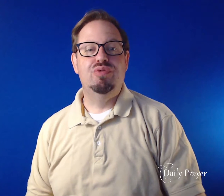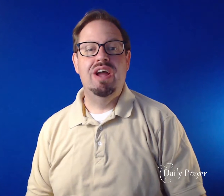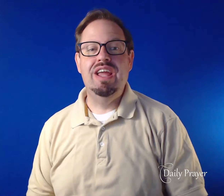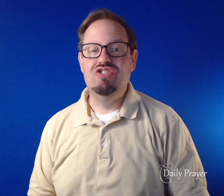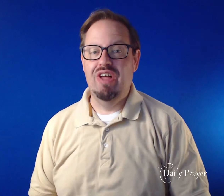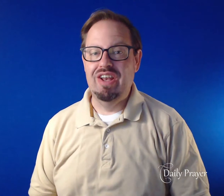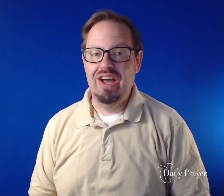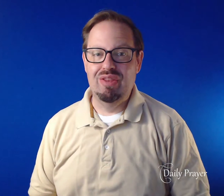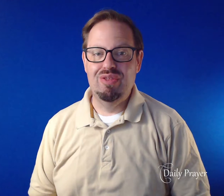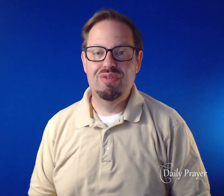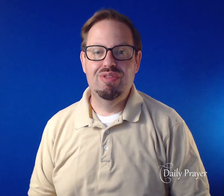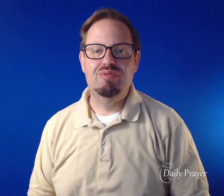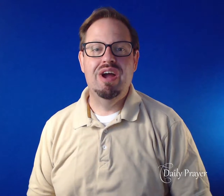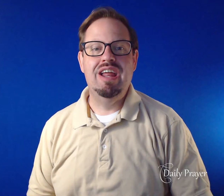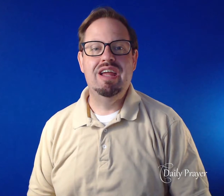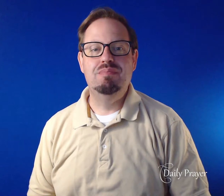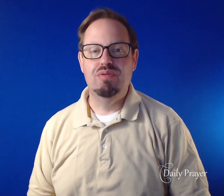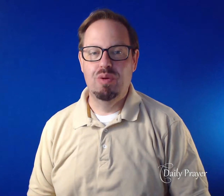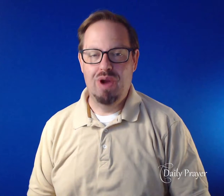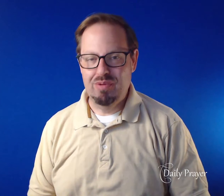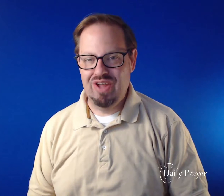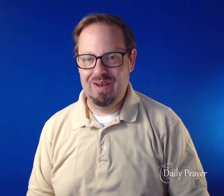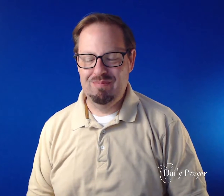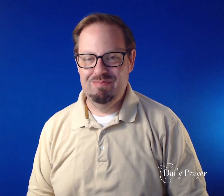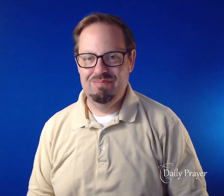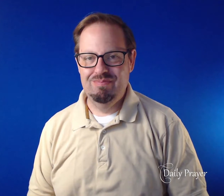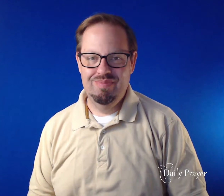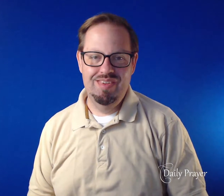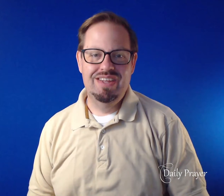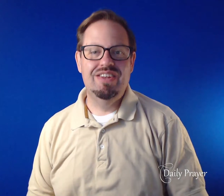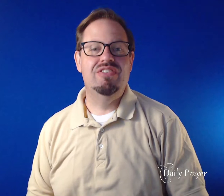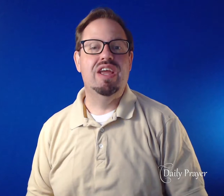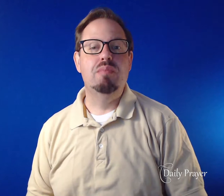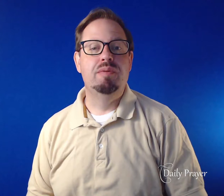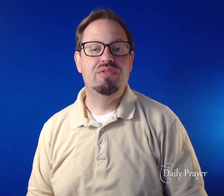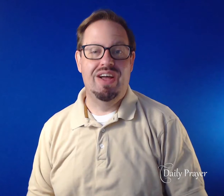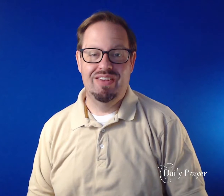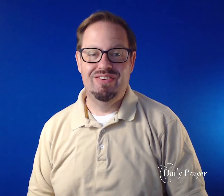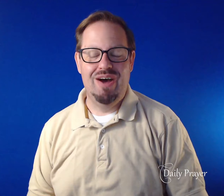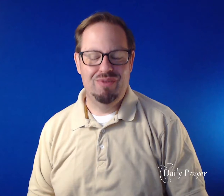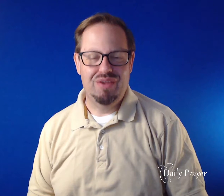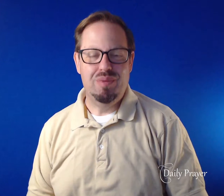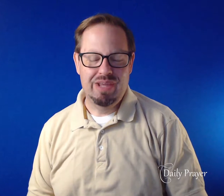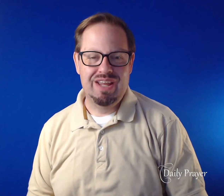Friday, July 9th, the Friday before proper 10. Let's take a moment of silence now as we begin.